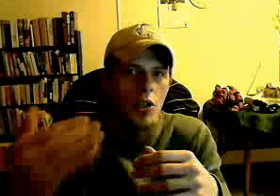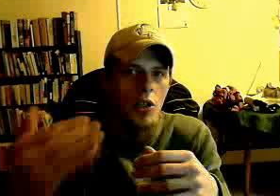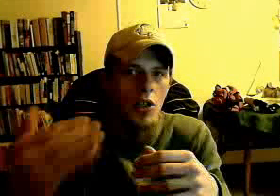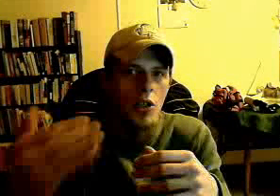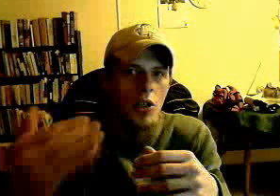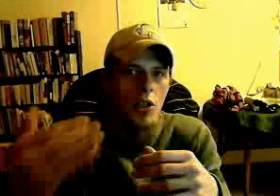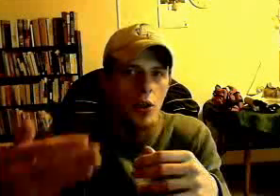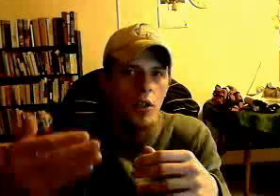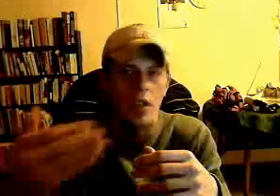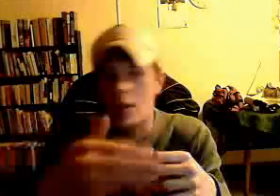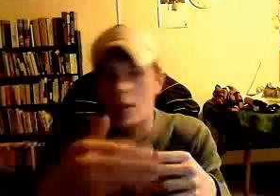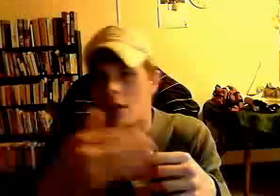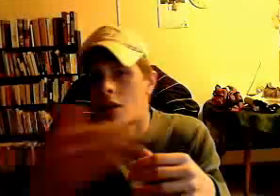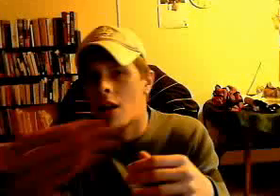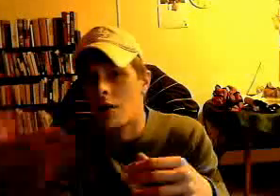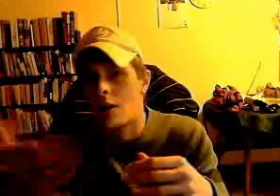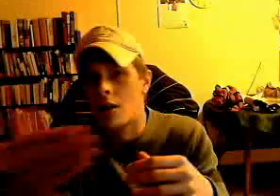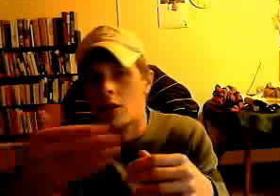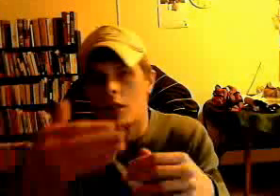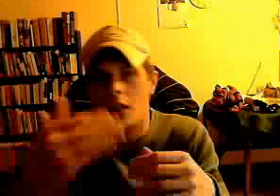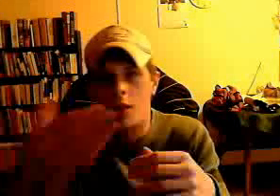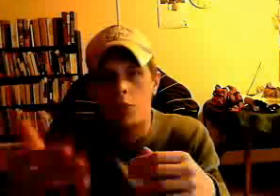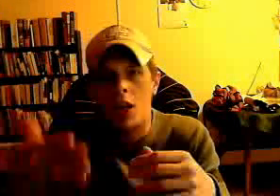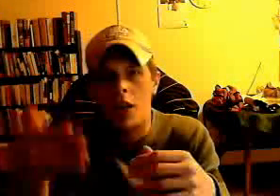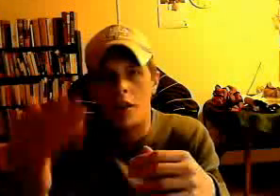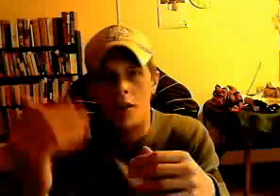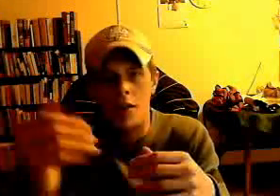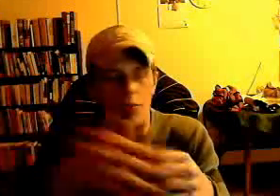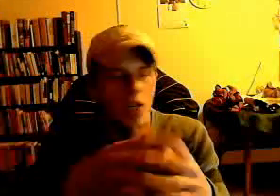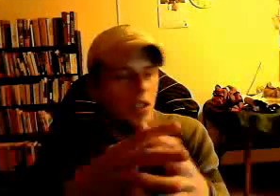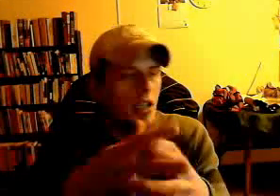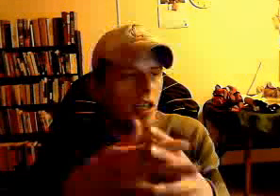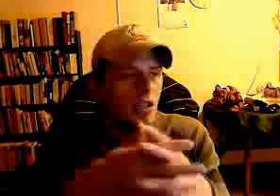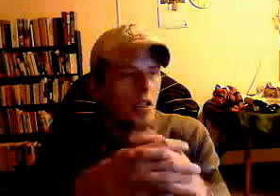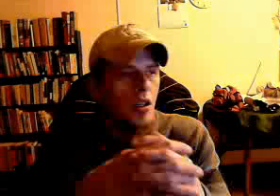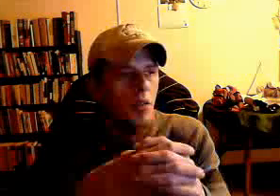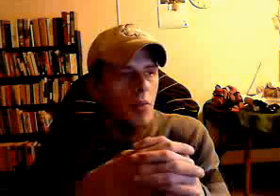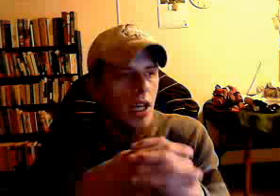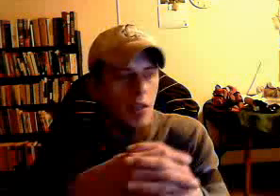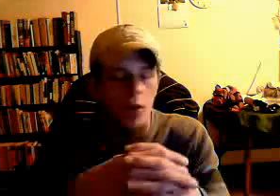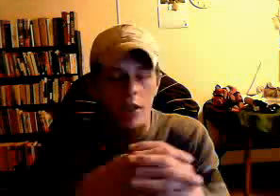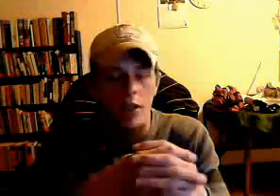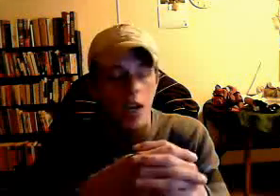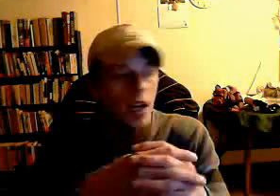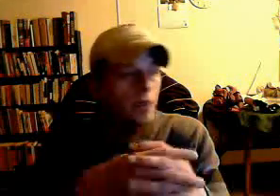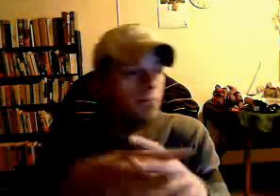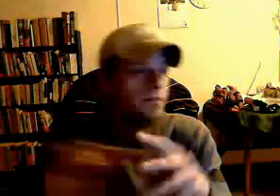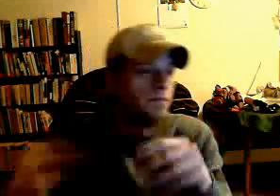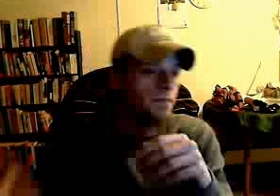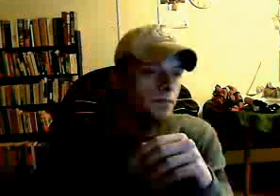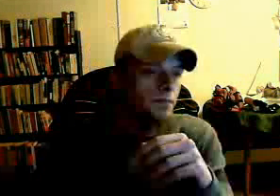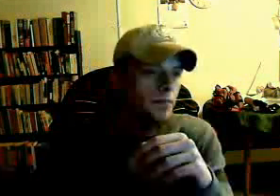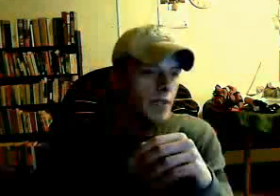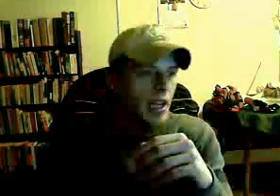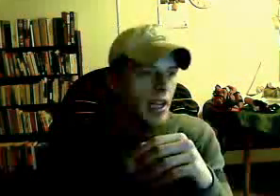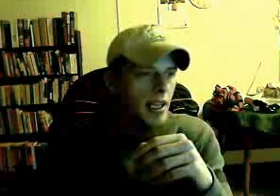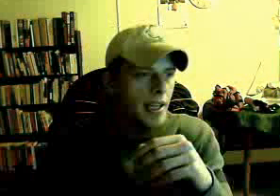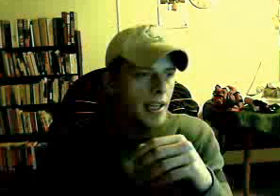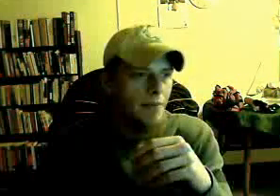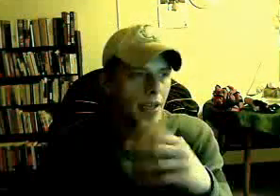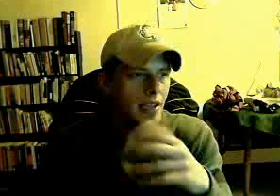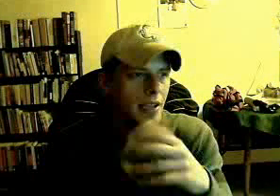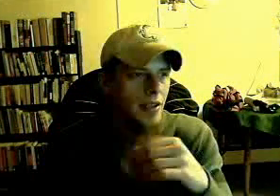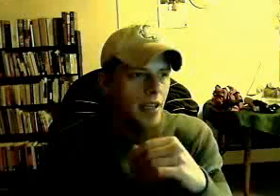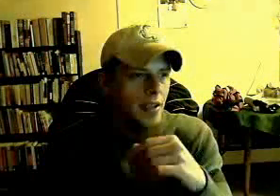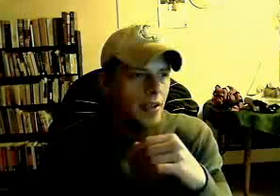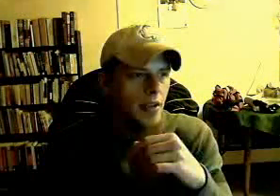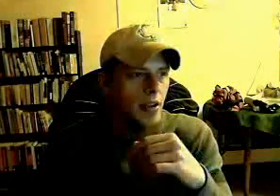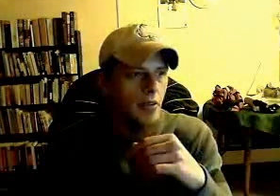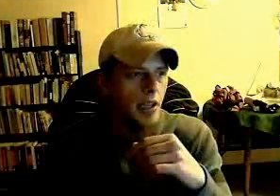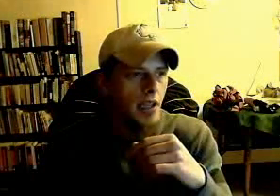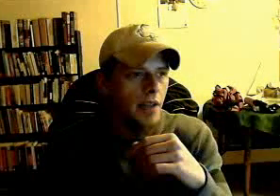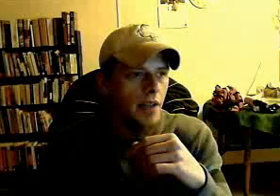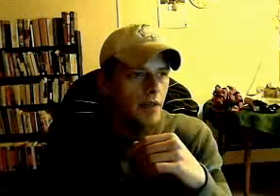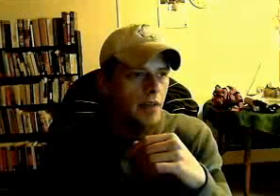word that doesn't necessarily apply to the subject at hand. But, anyways, uh, yeah, I guess that's all I really have to say.